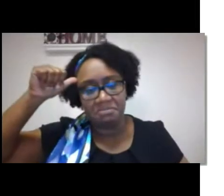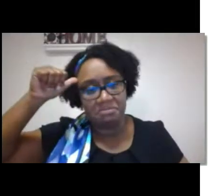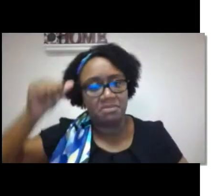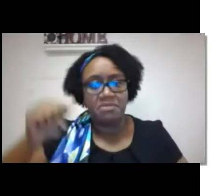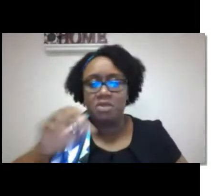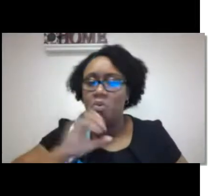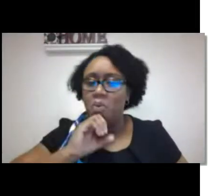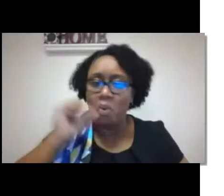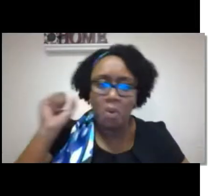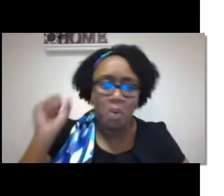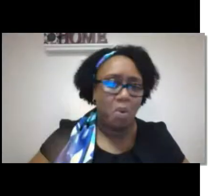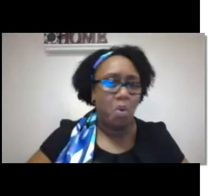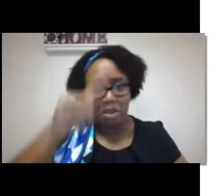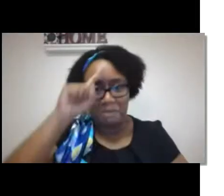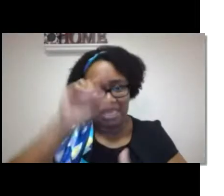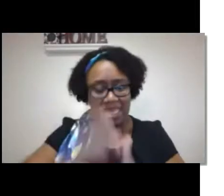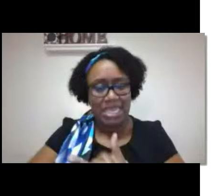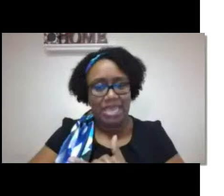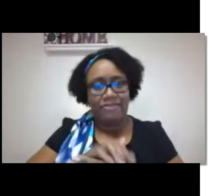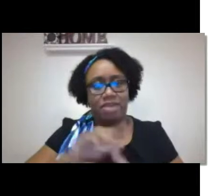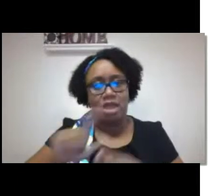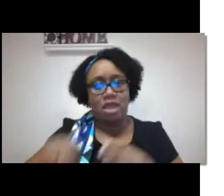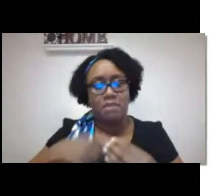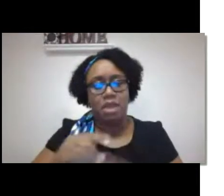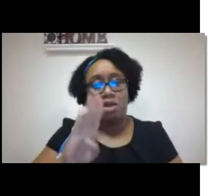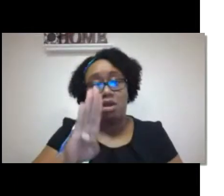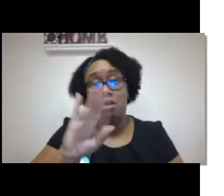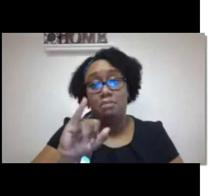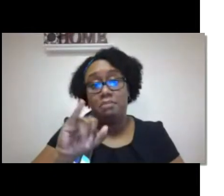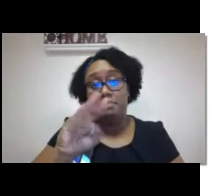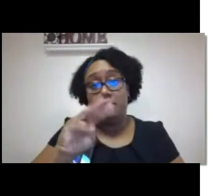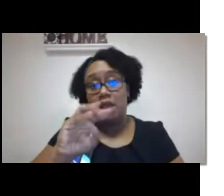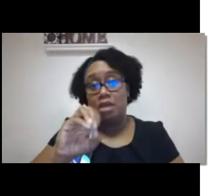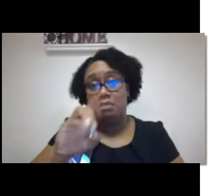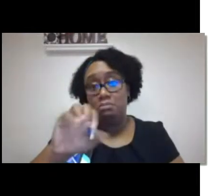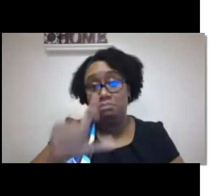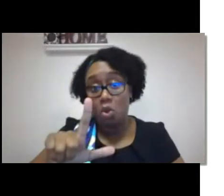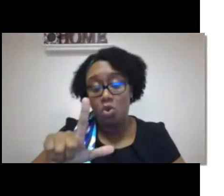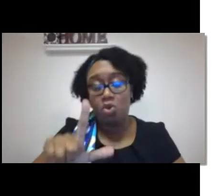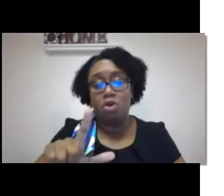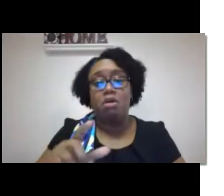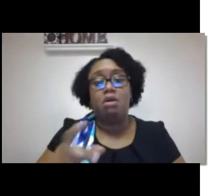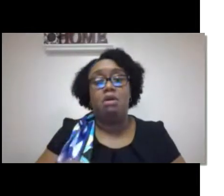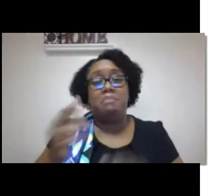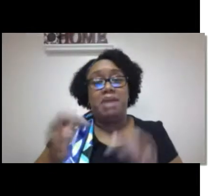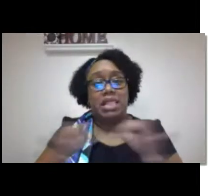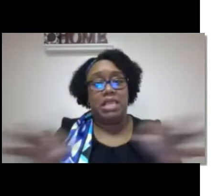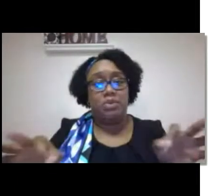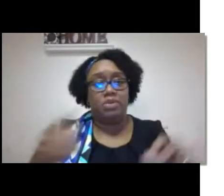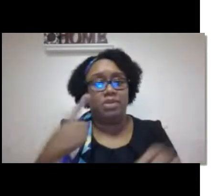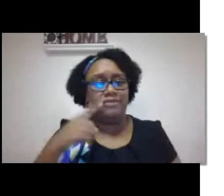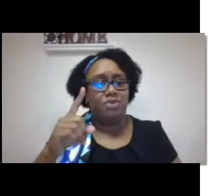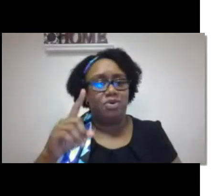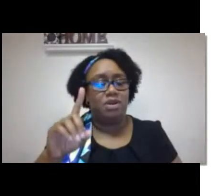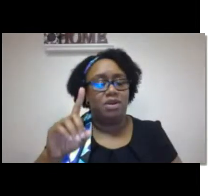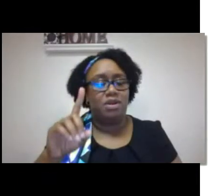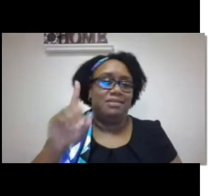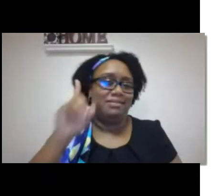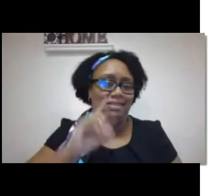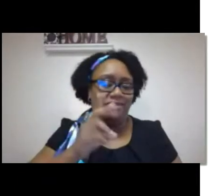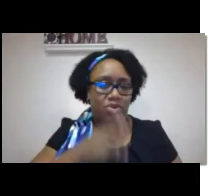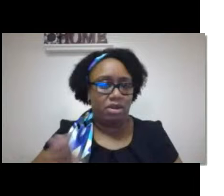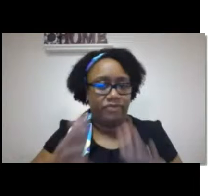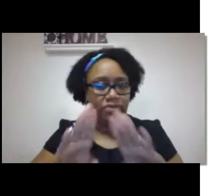speech pathology, and audiology still adhere to outdated beliefs